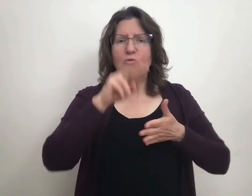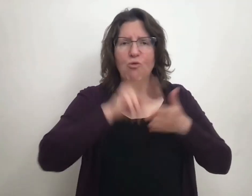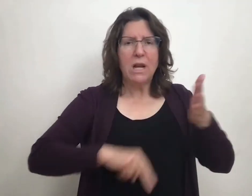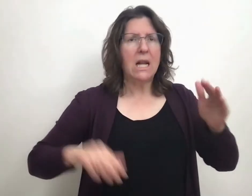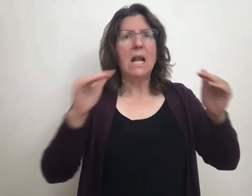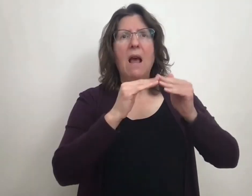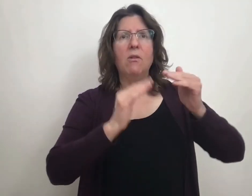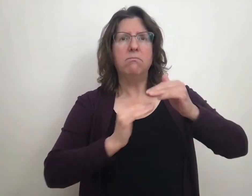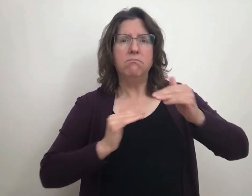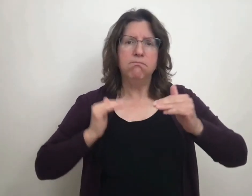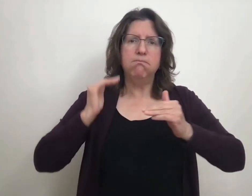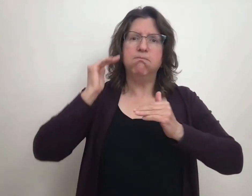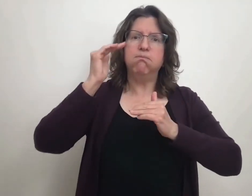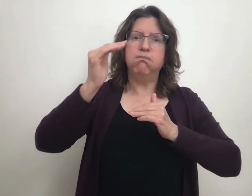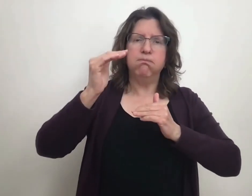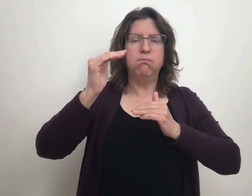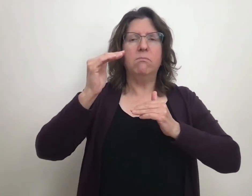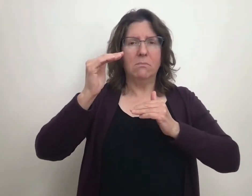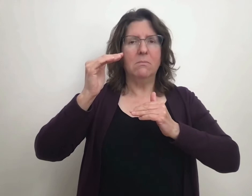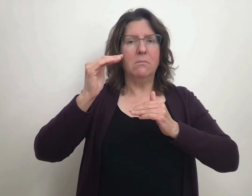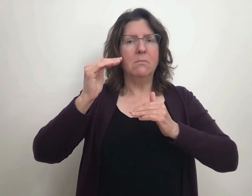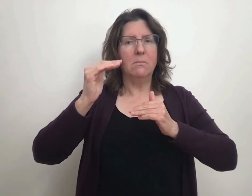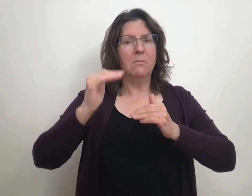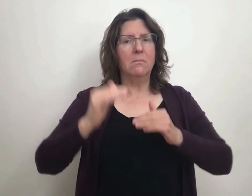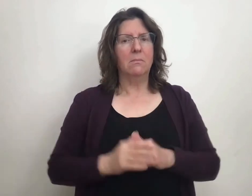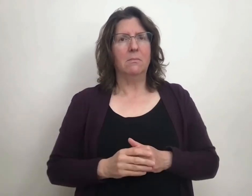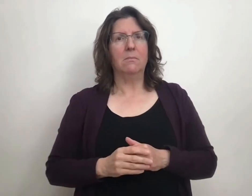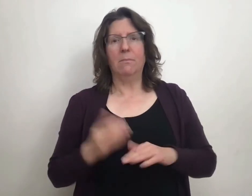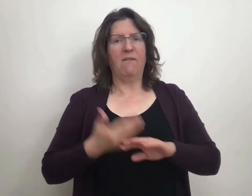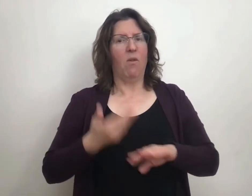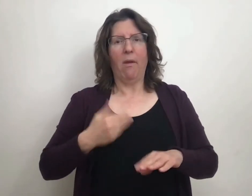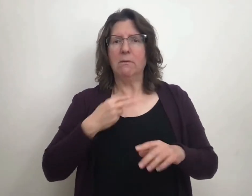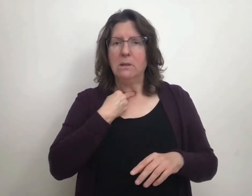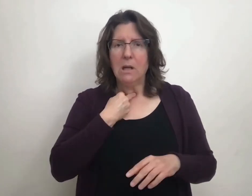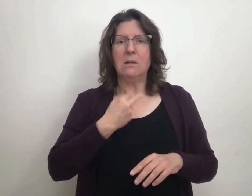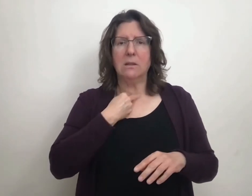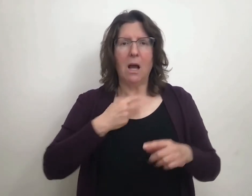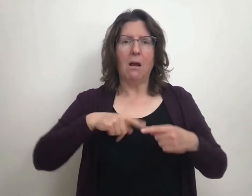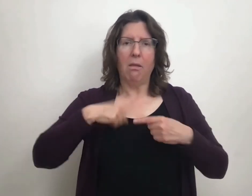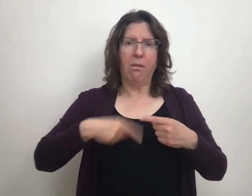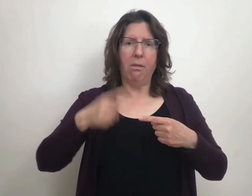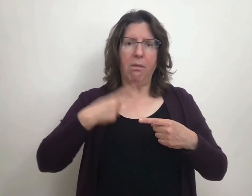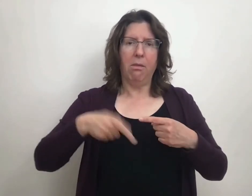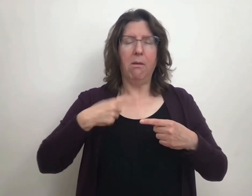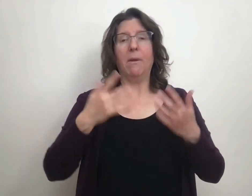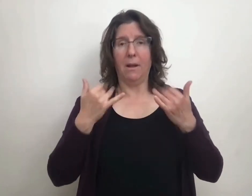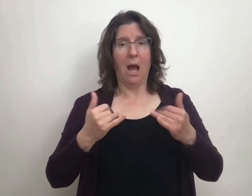Their reading skills noticeably improved. They were able to break through that plateau they had been previously